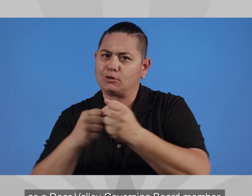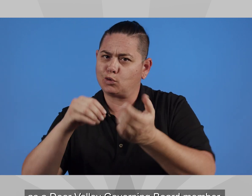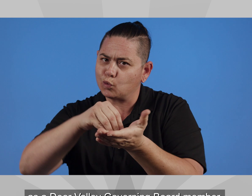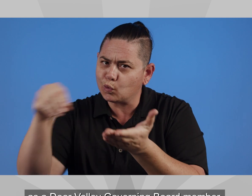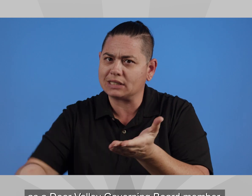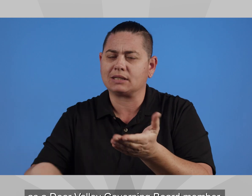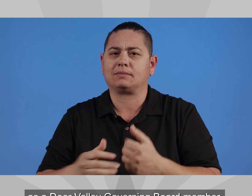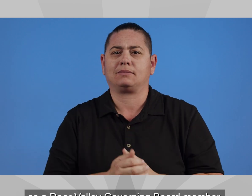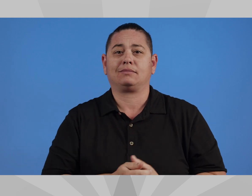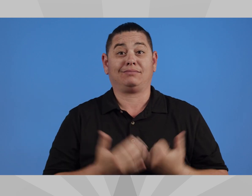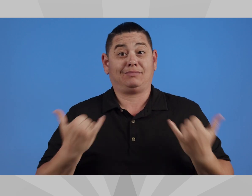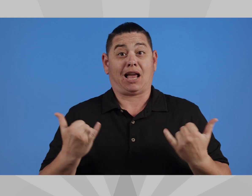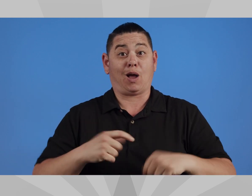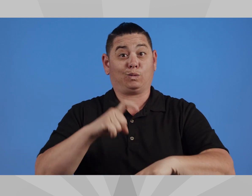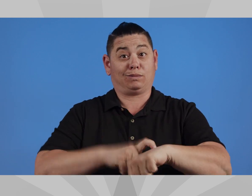Valley Governing Board member.